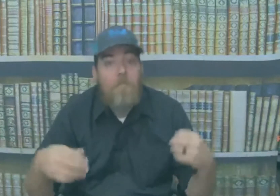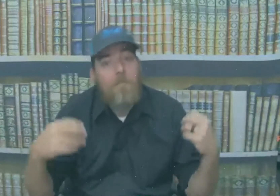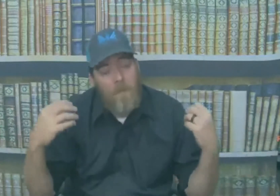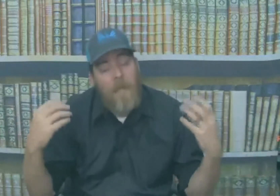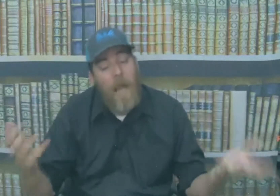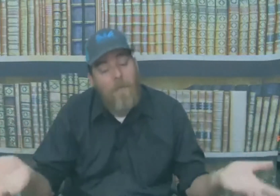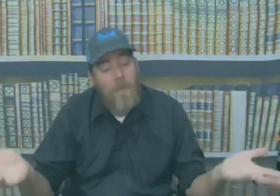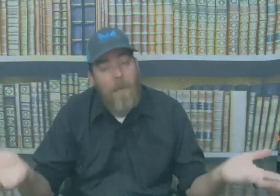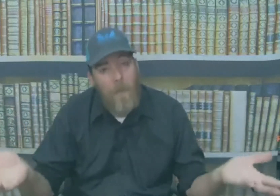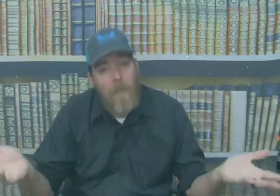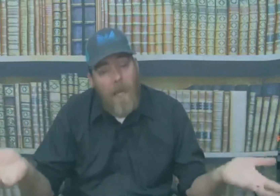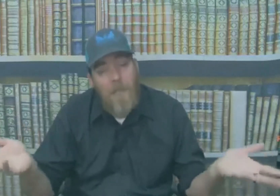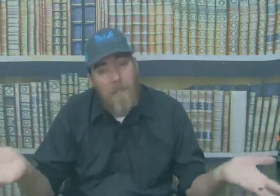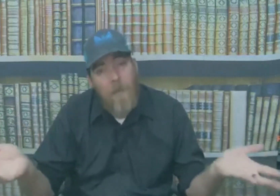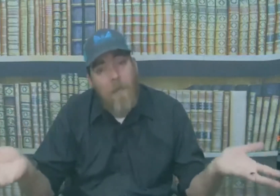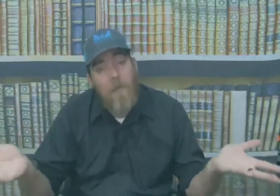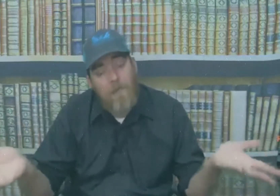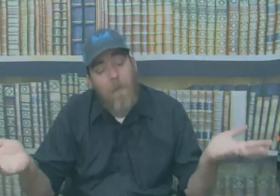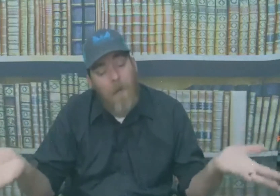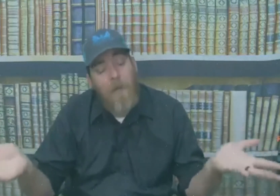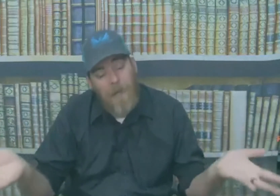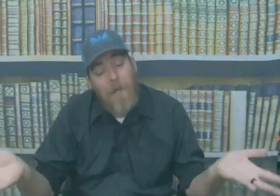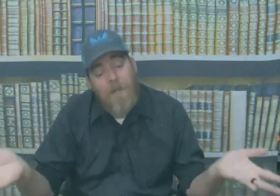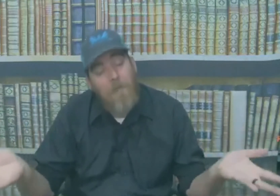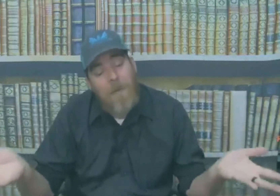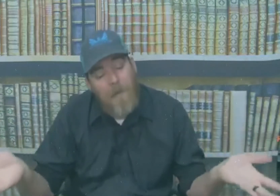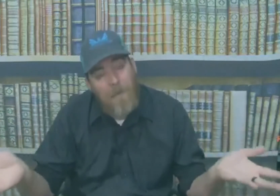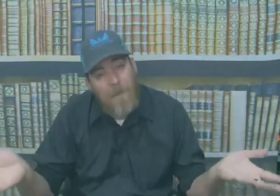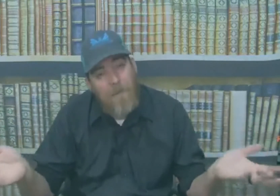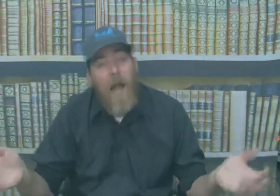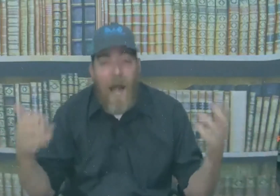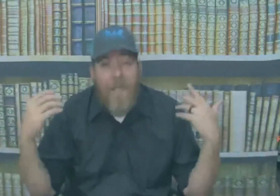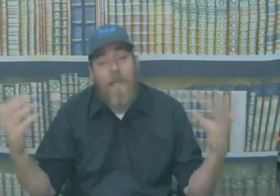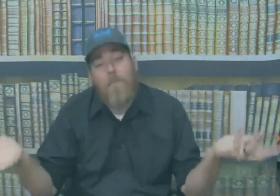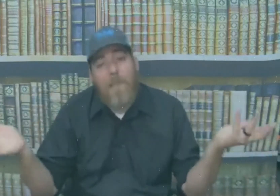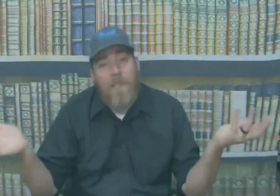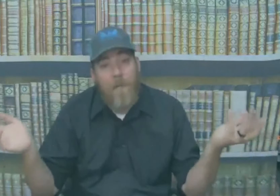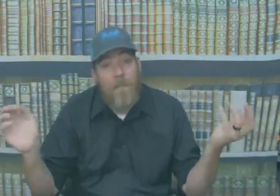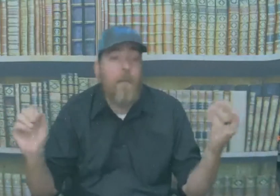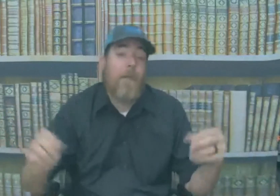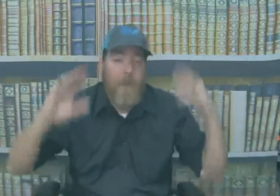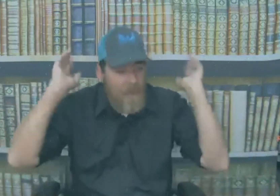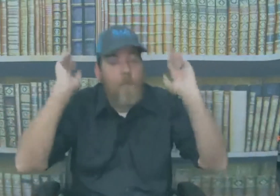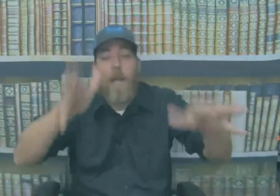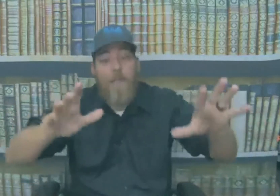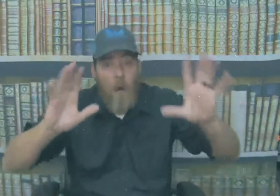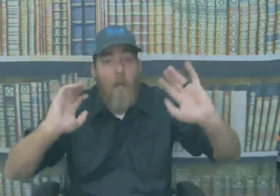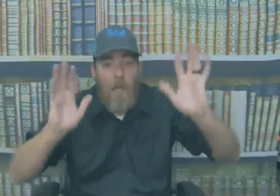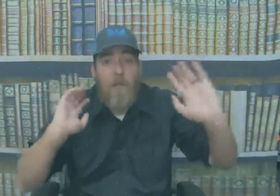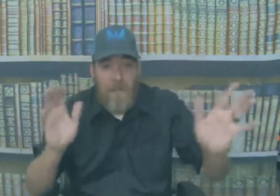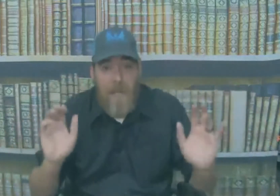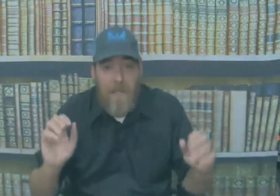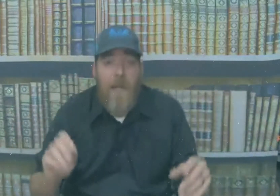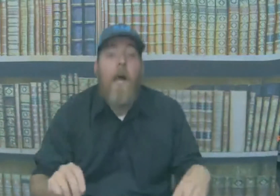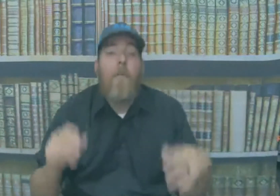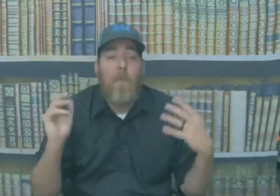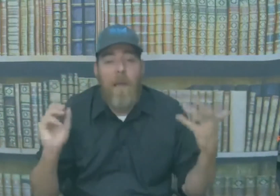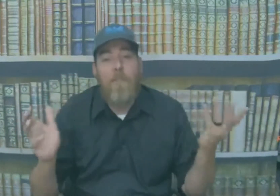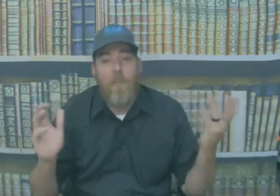you have to be able to actually learn if you're wearing a costume on campus I think that's pretty self-explanatory I think you guys all understand that but make sure